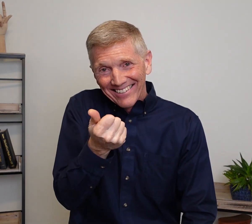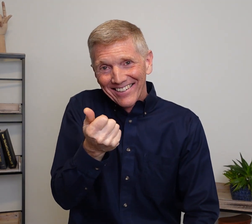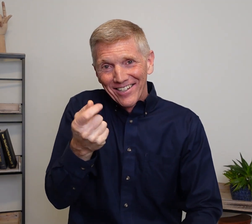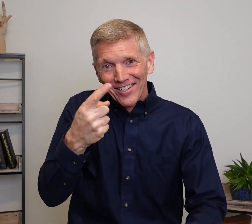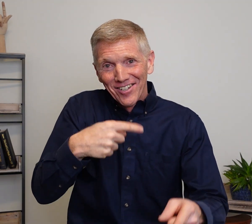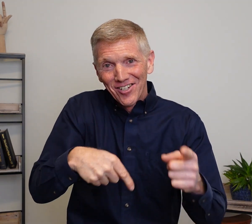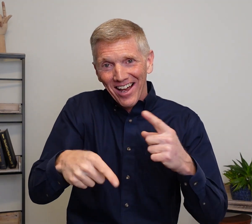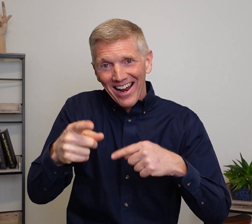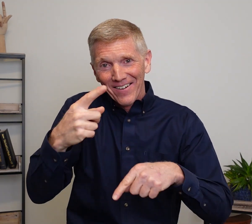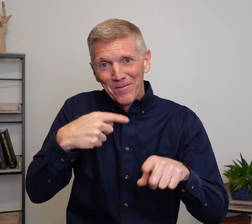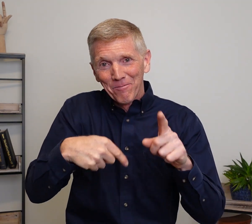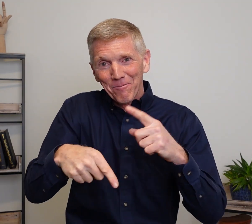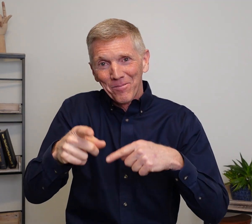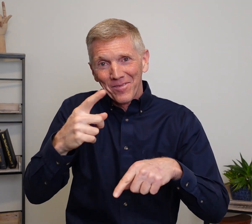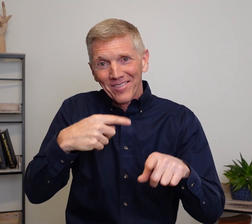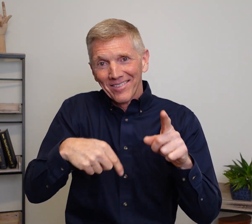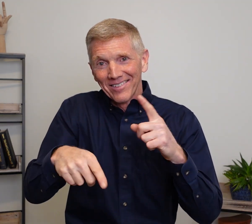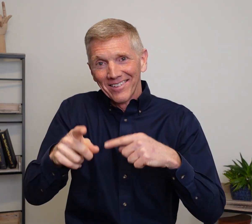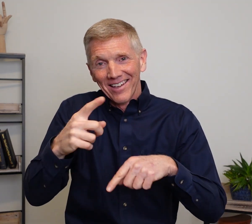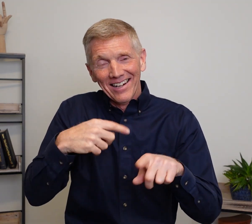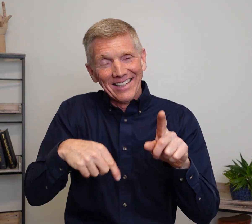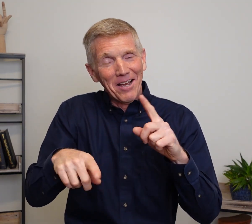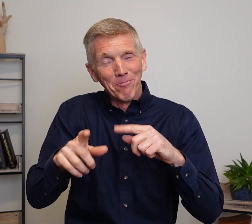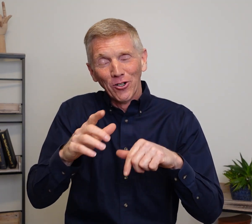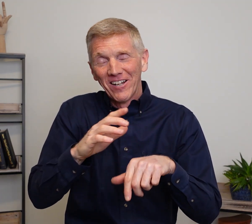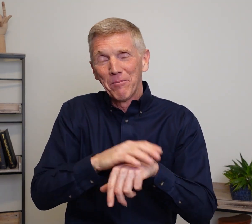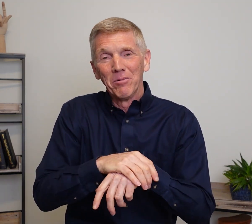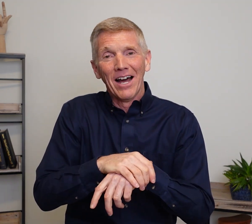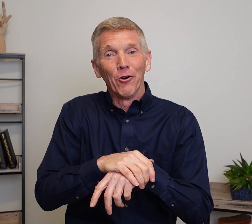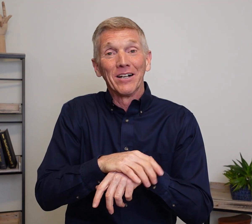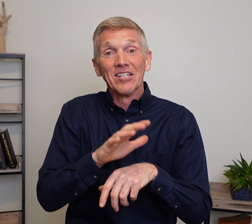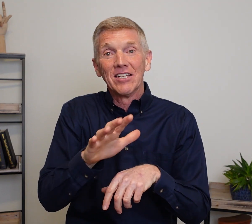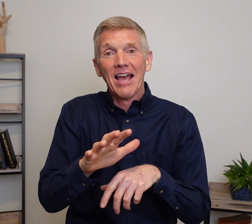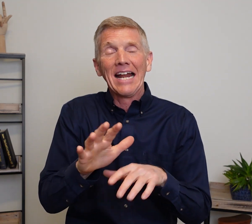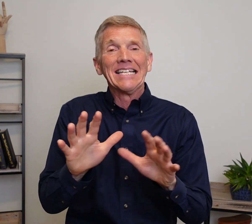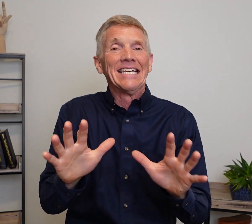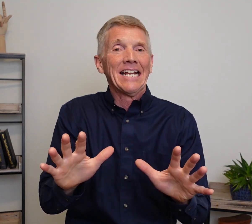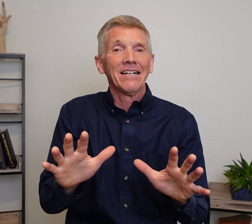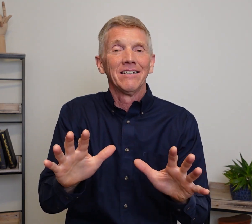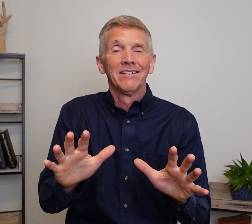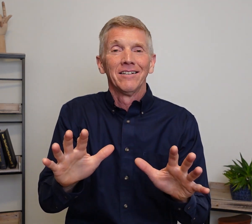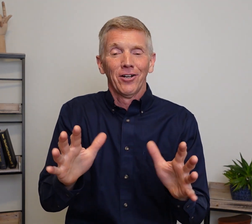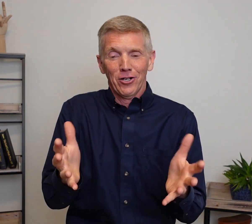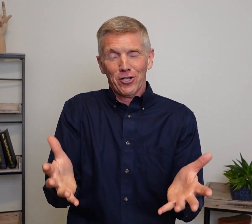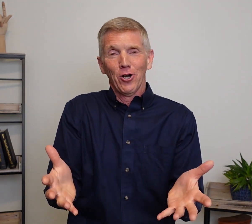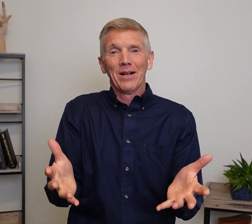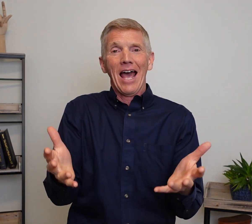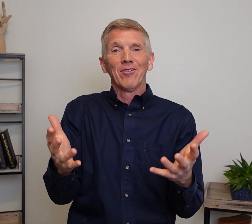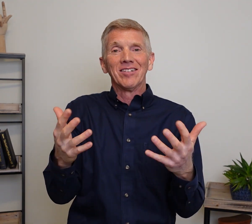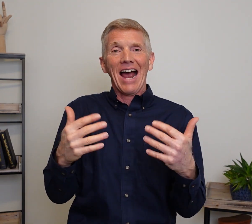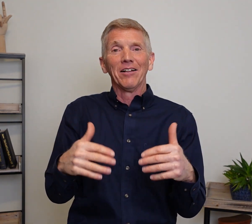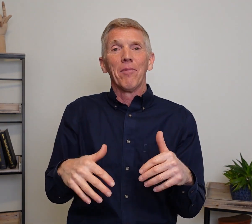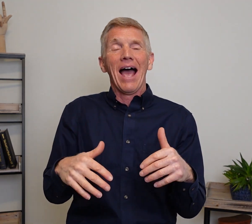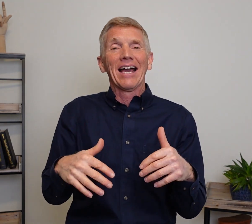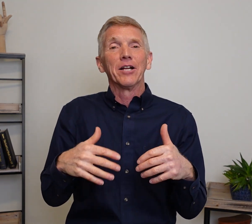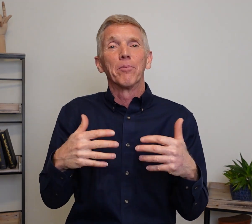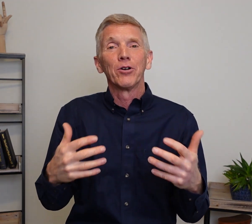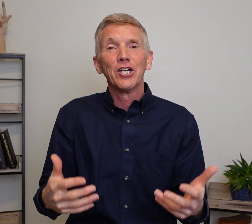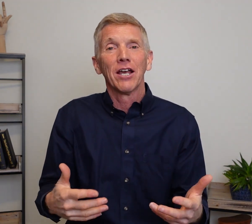sign. And again, most deaf people I know are going to see that, get it, going to slow down, dial it back, and appreciate